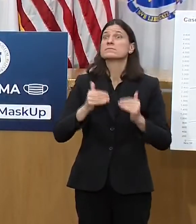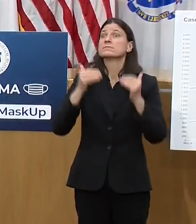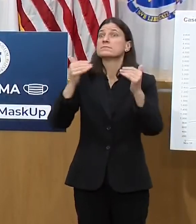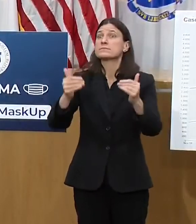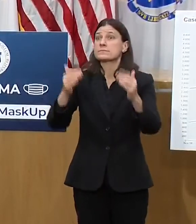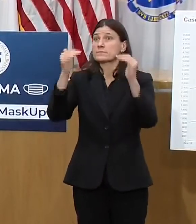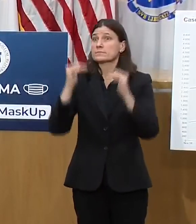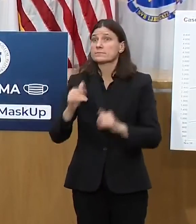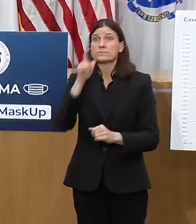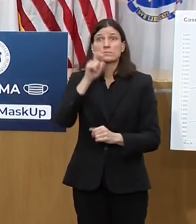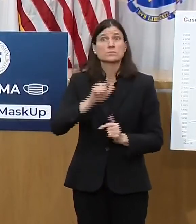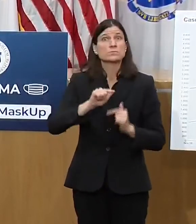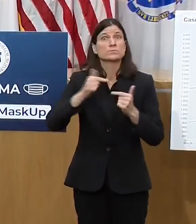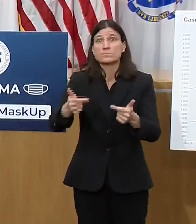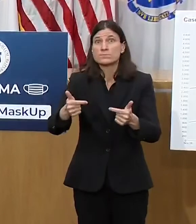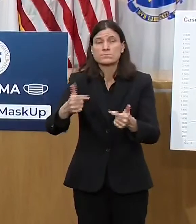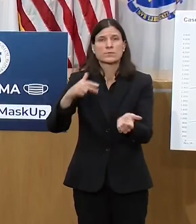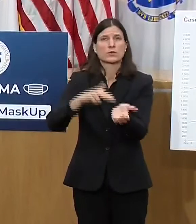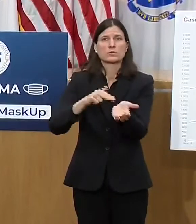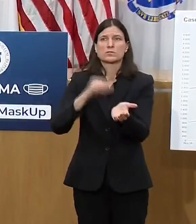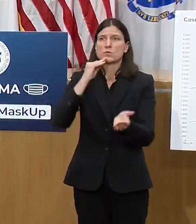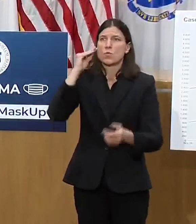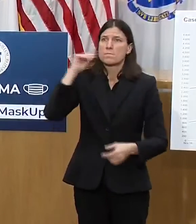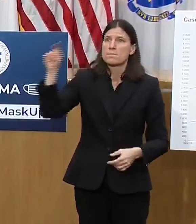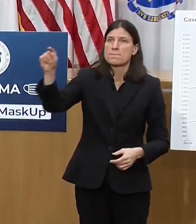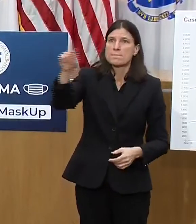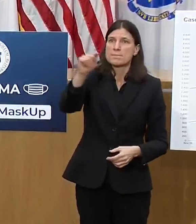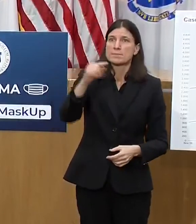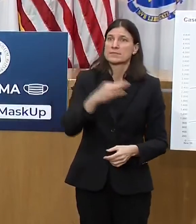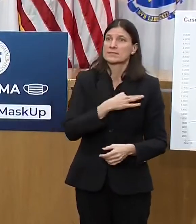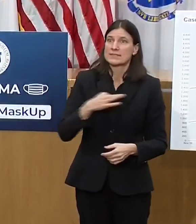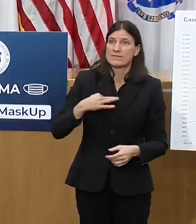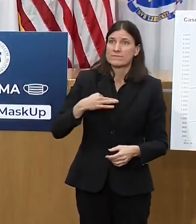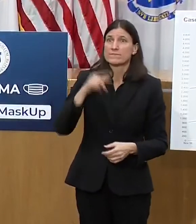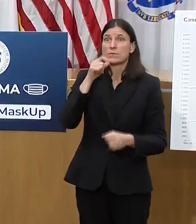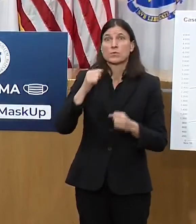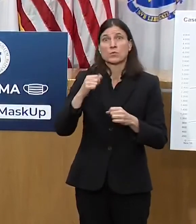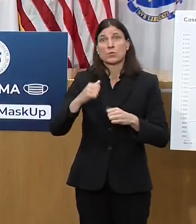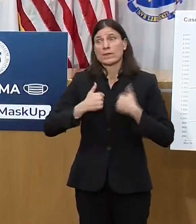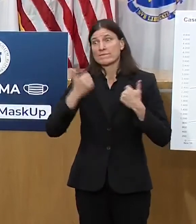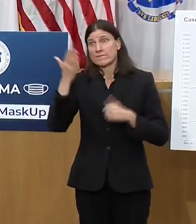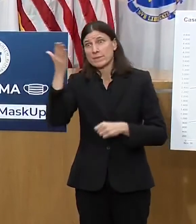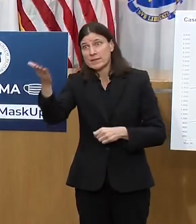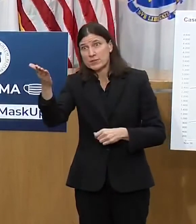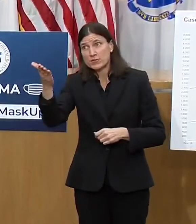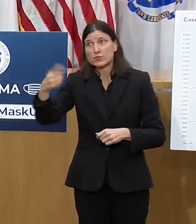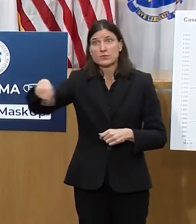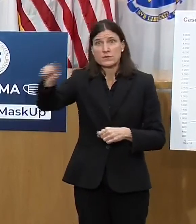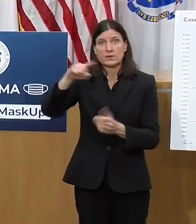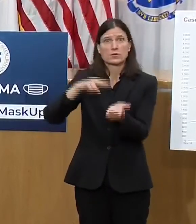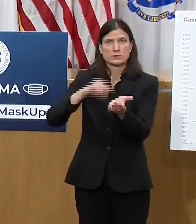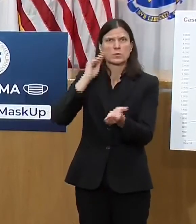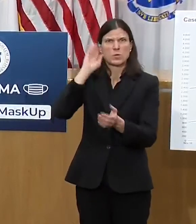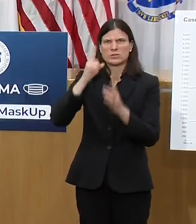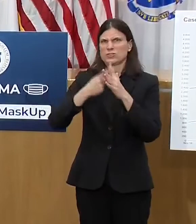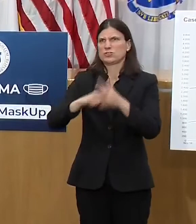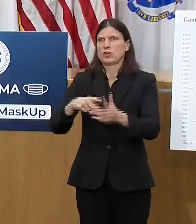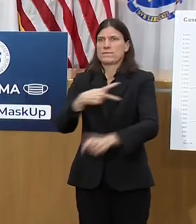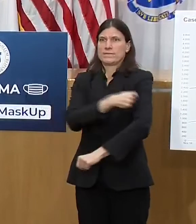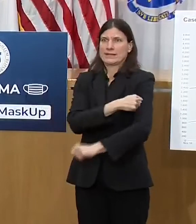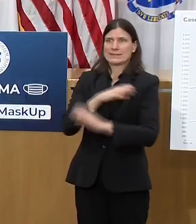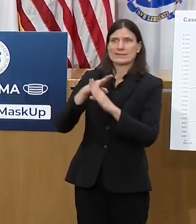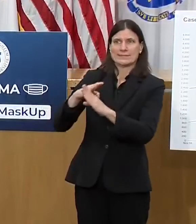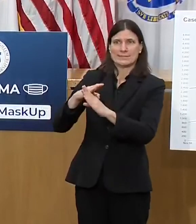staff. CVS and Walgreens will assist with vaccinations, and we anticipate this phase will begin